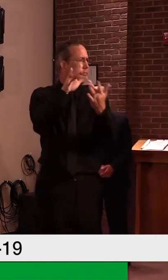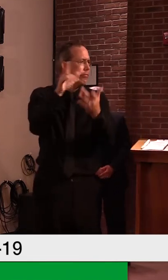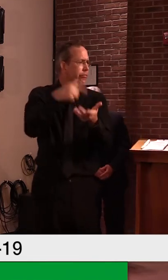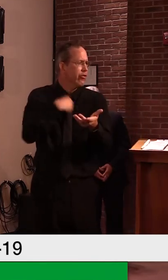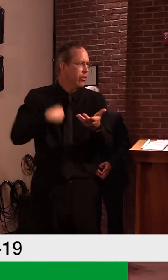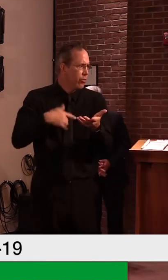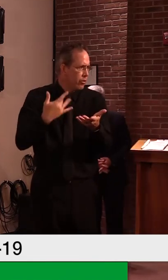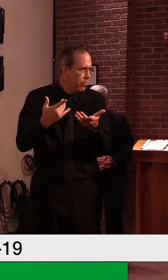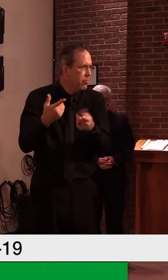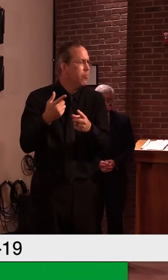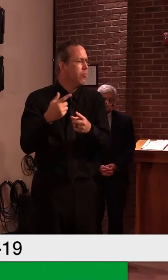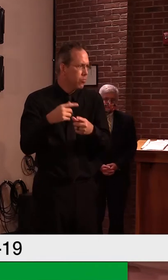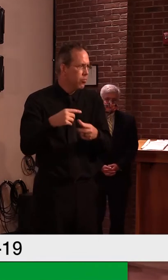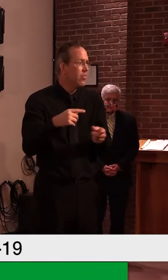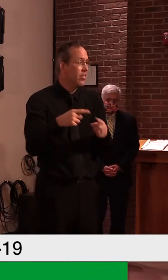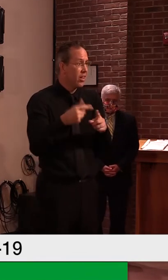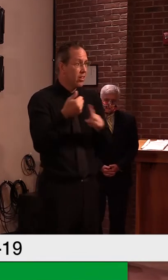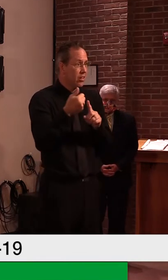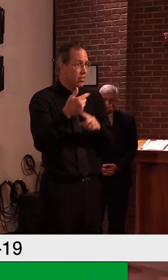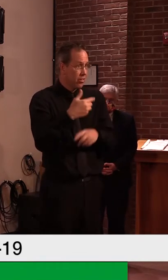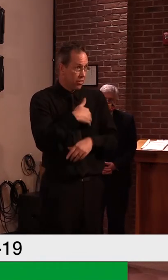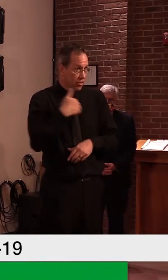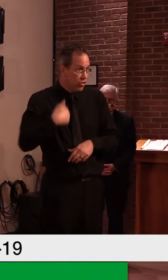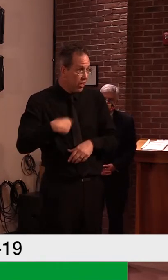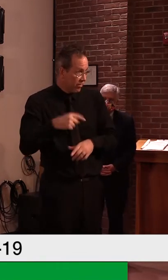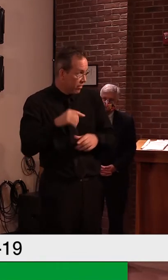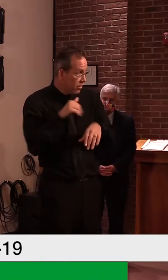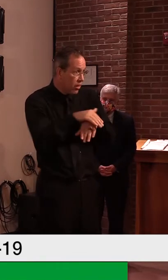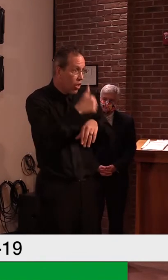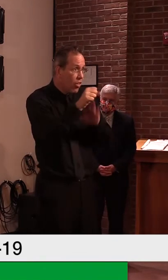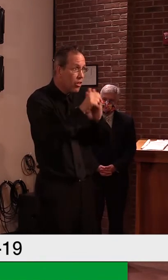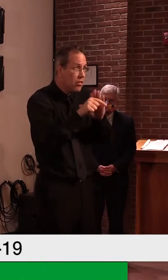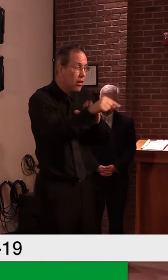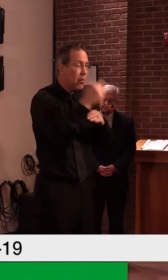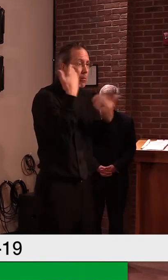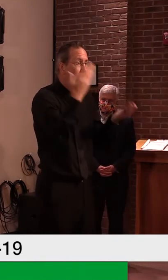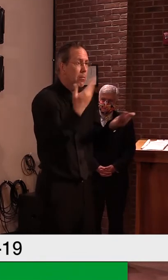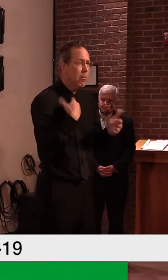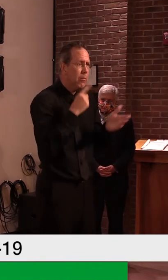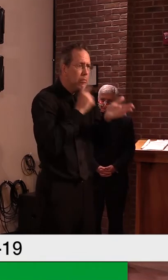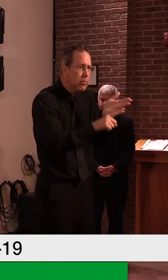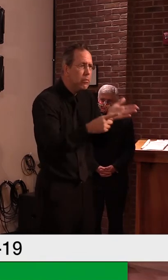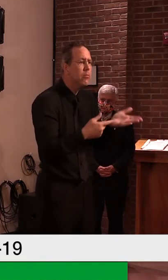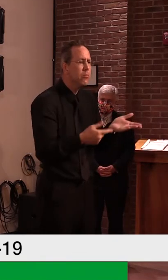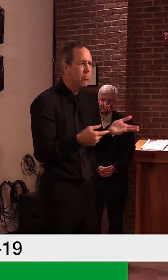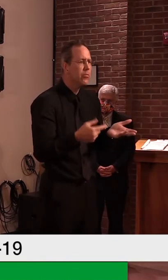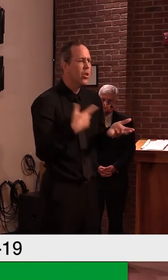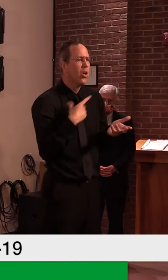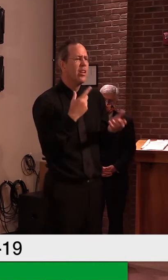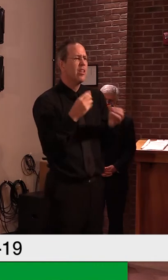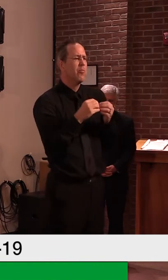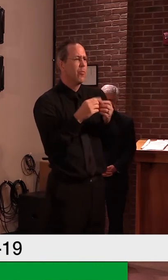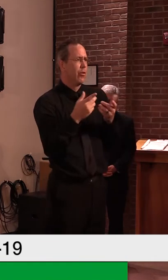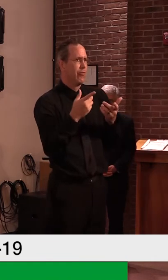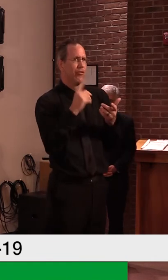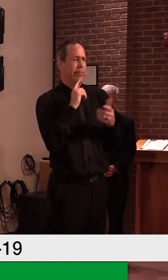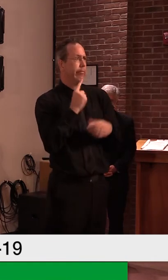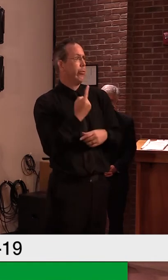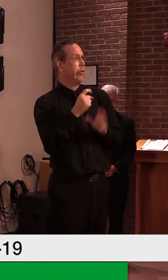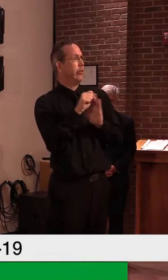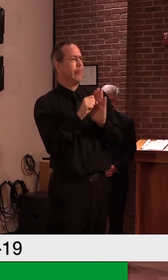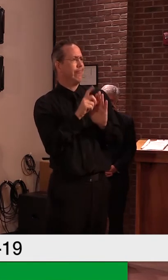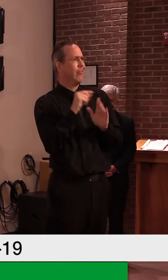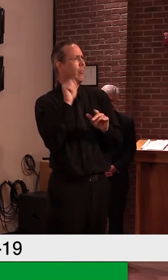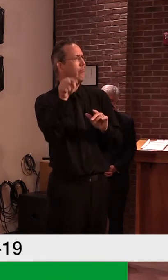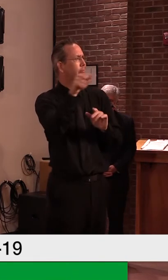who has received these seeds, uh, but I believe that it's, uh, it's more broad than just Vermont. So, um, I, I'll be